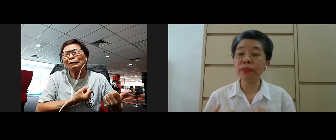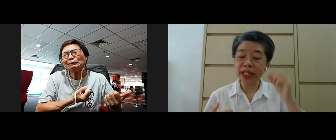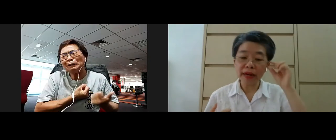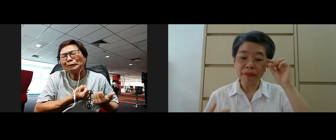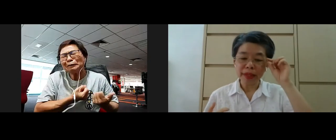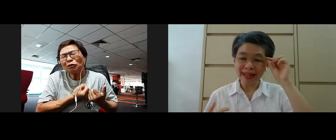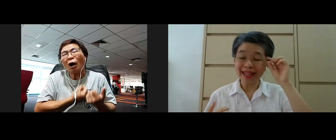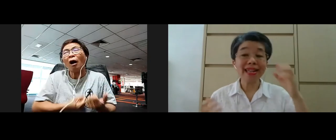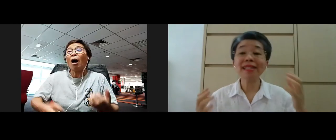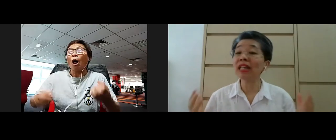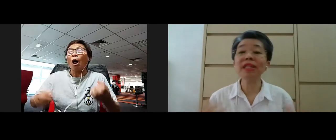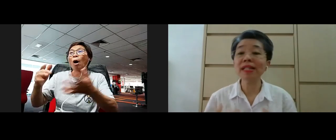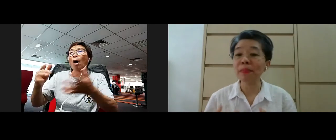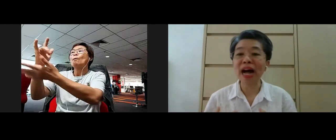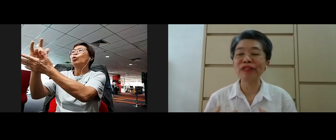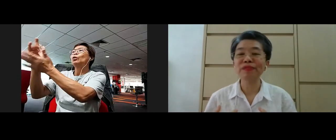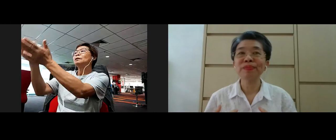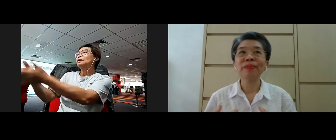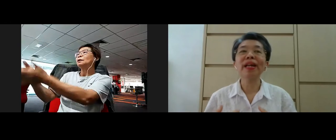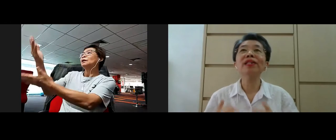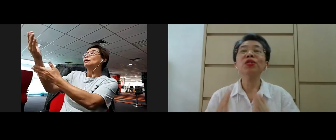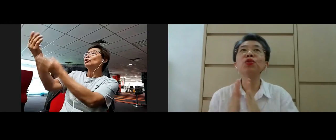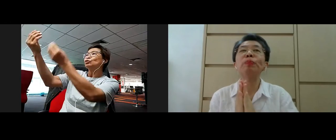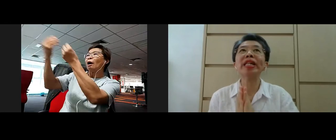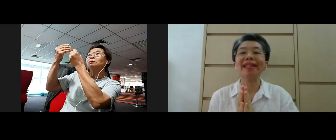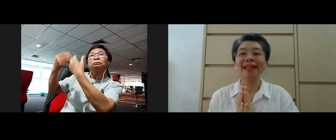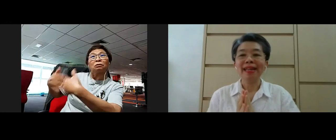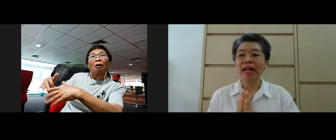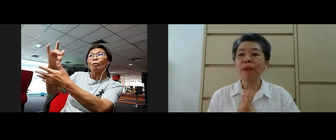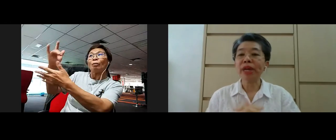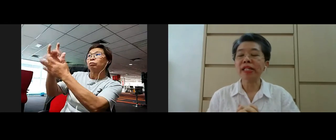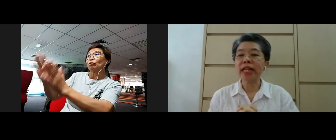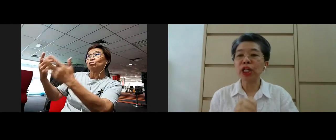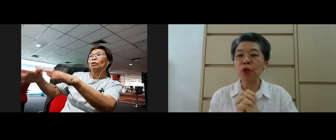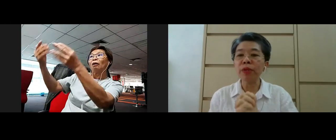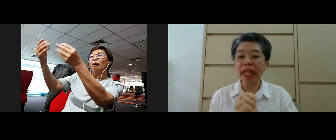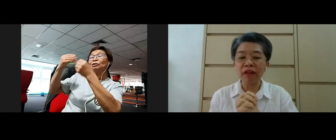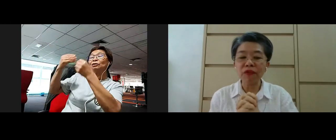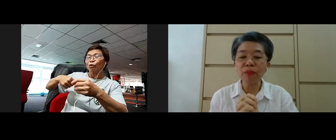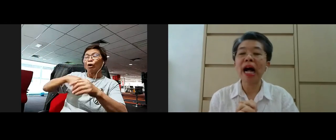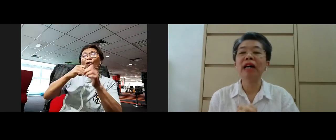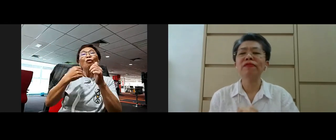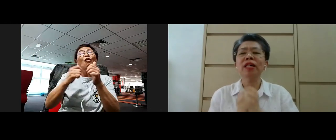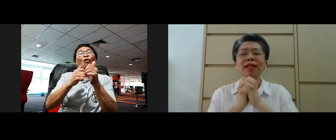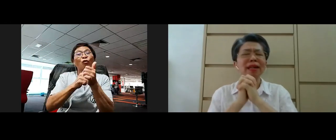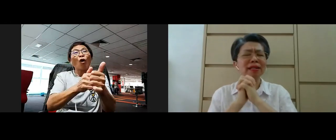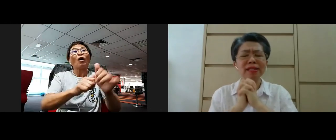our Lord Buddha is that he has given us the path to me practicing the noble path